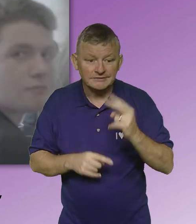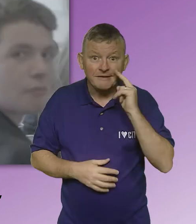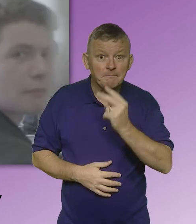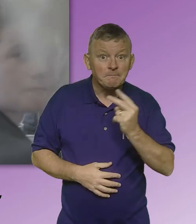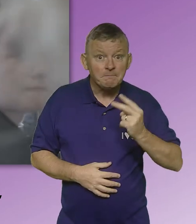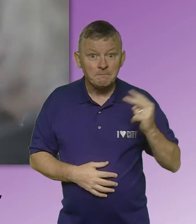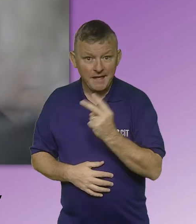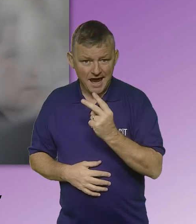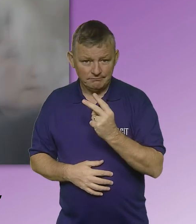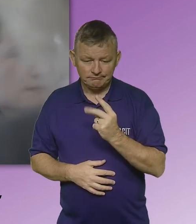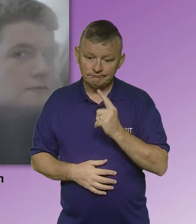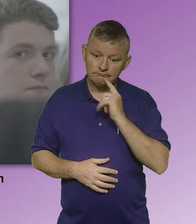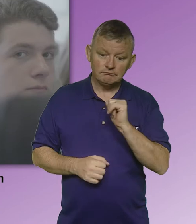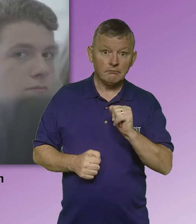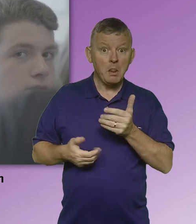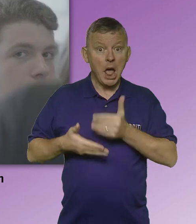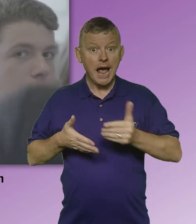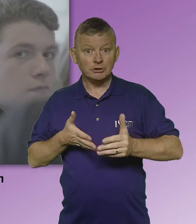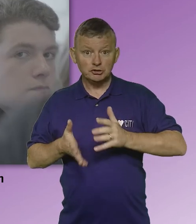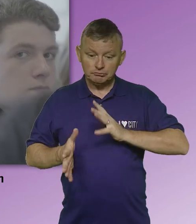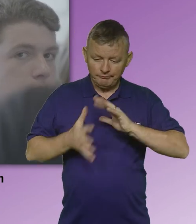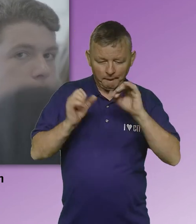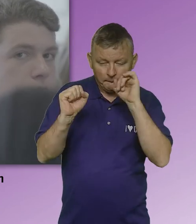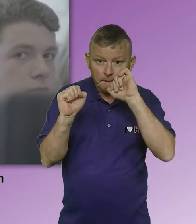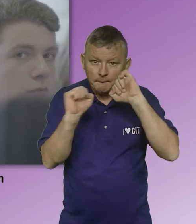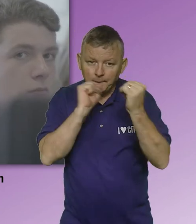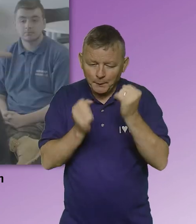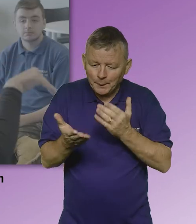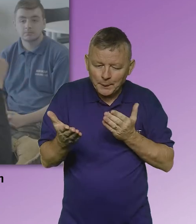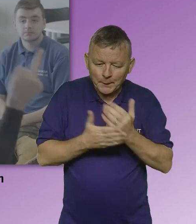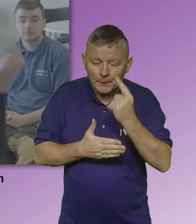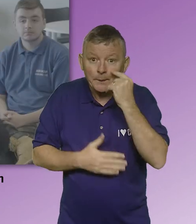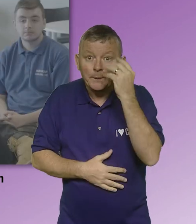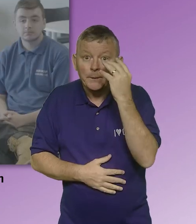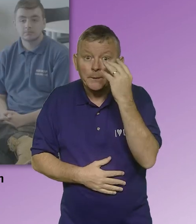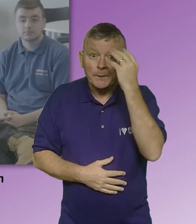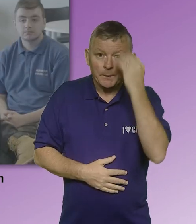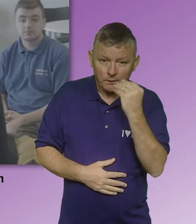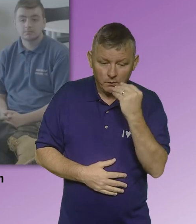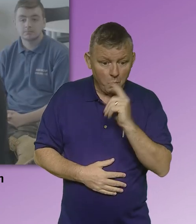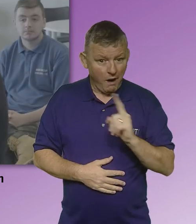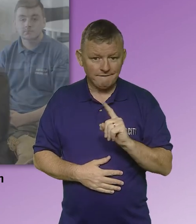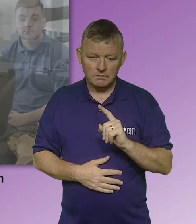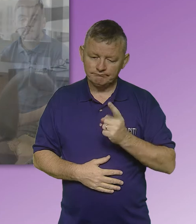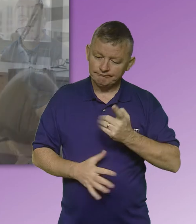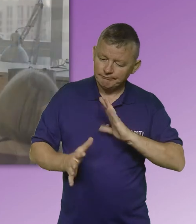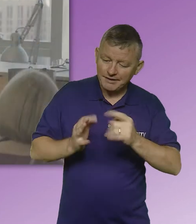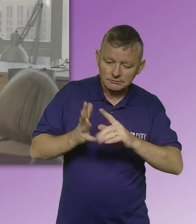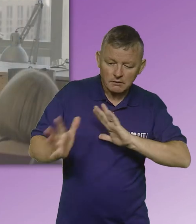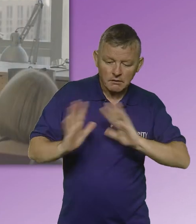or deafblind people who receive the language in a tactile form due to sight loss, and whose first or